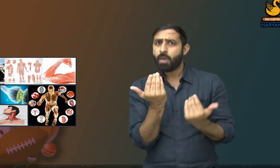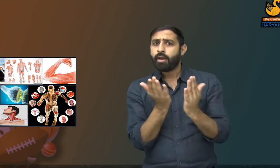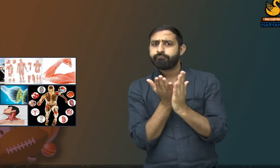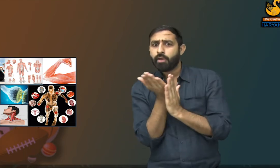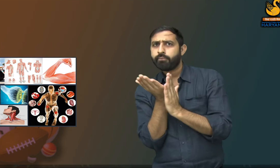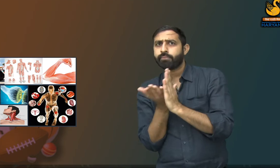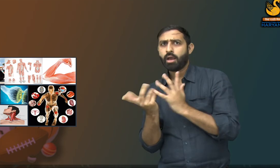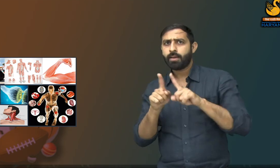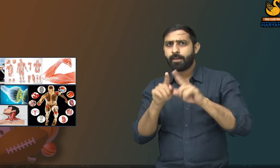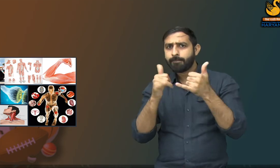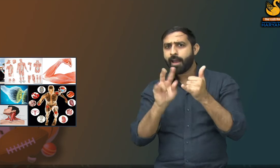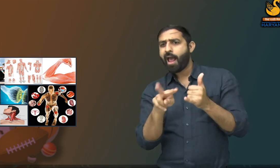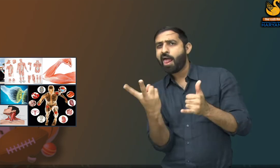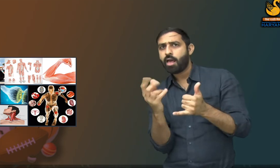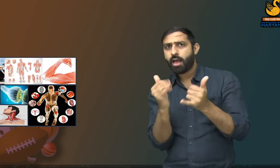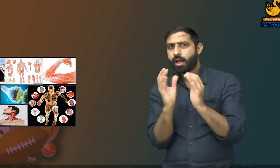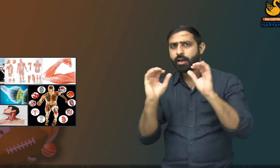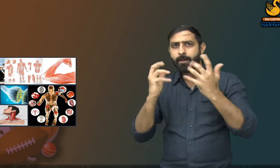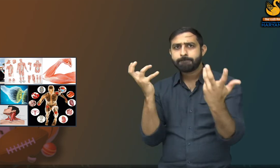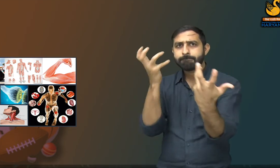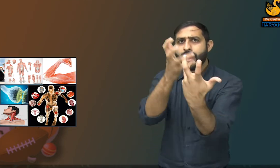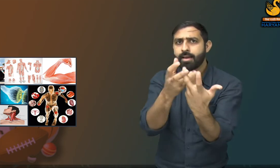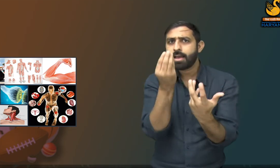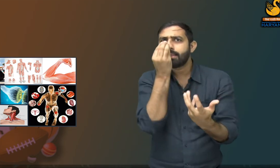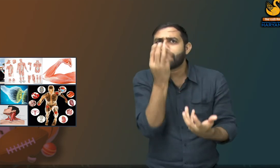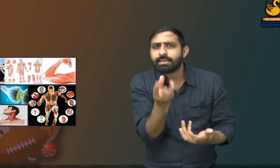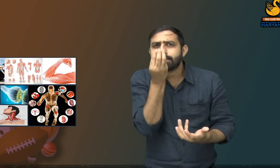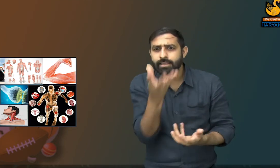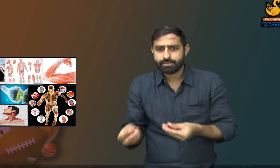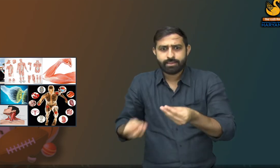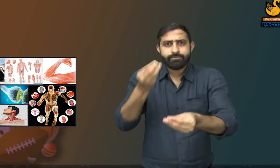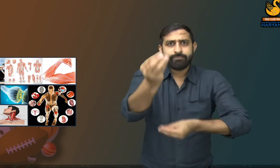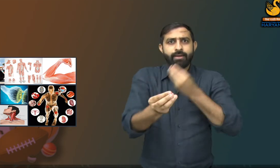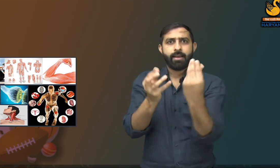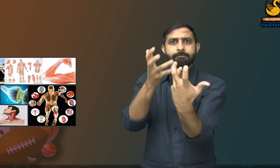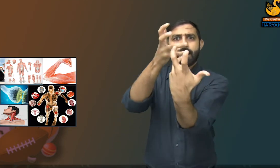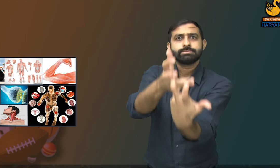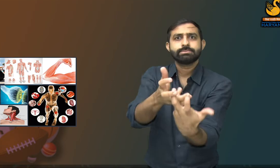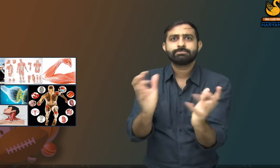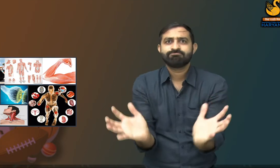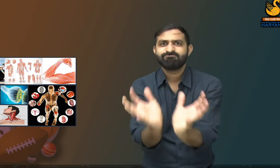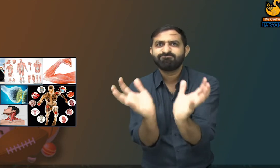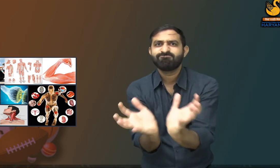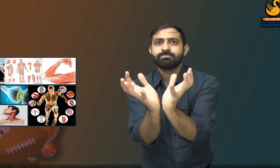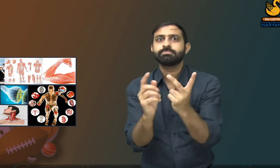encouraged to learn such sport which they can easily play according to their strength and capacity.